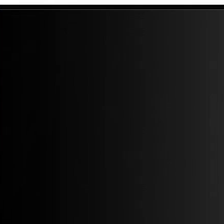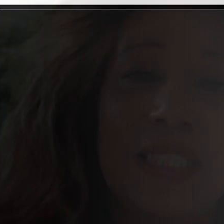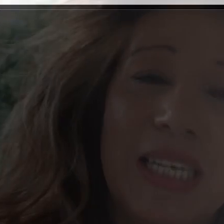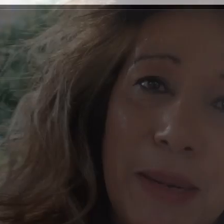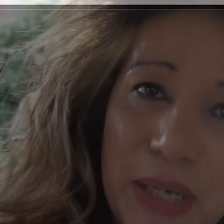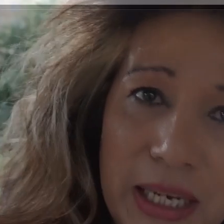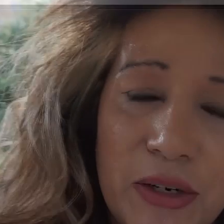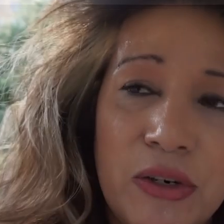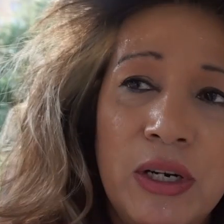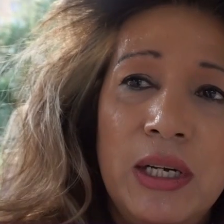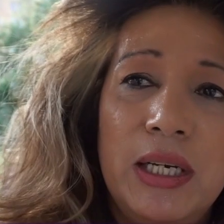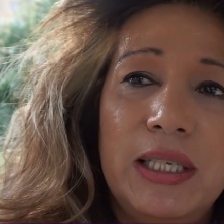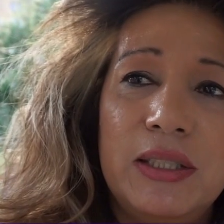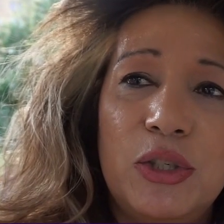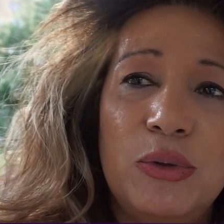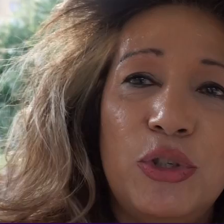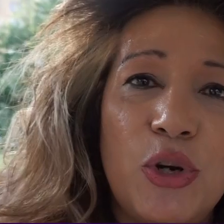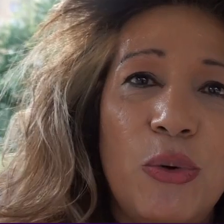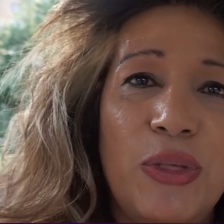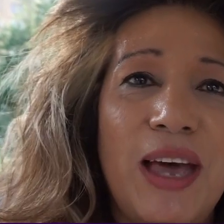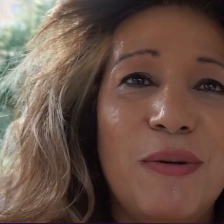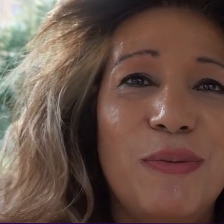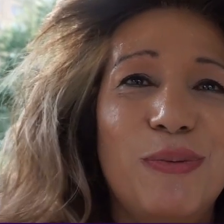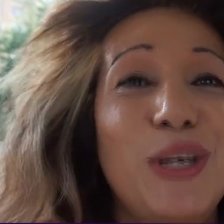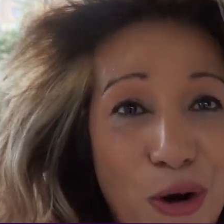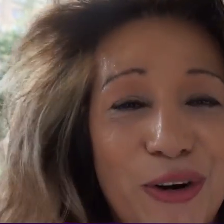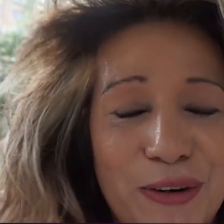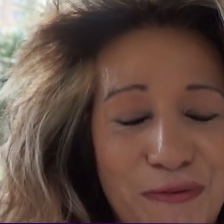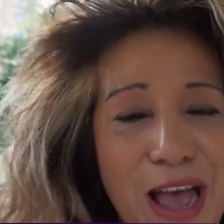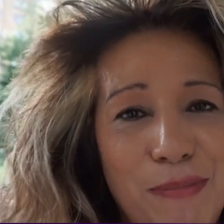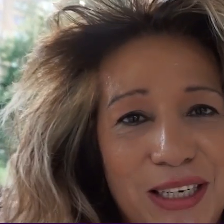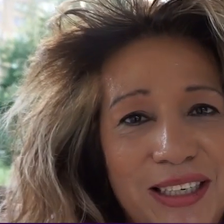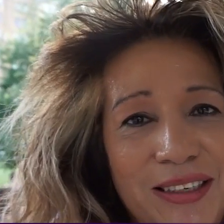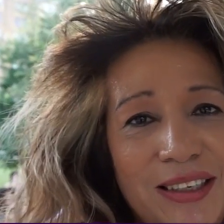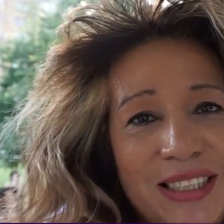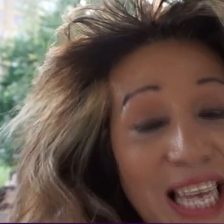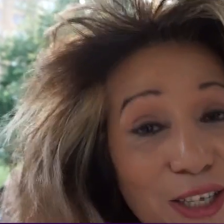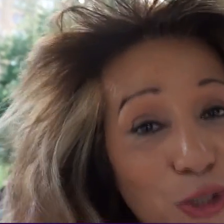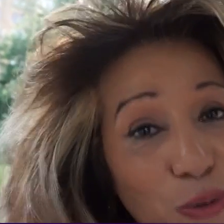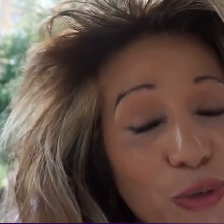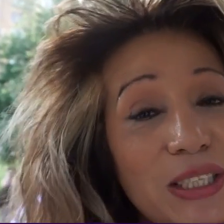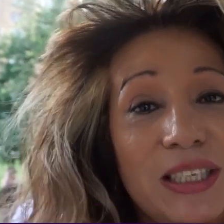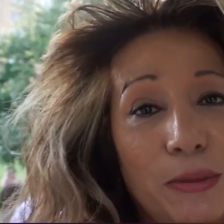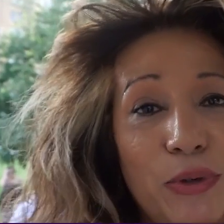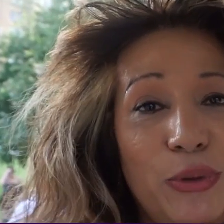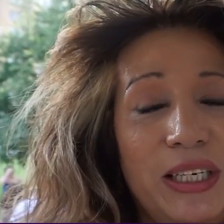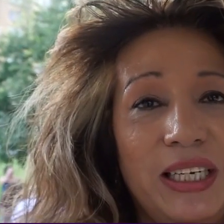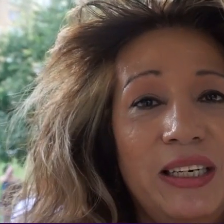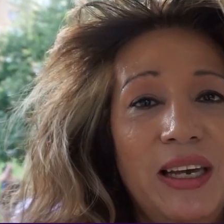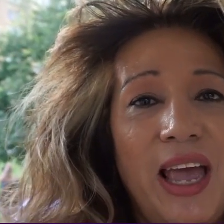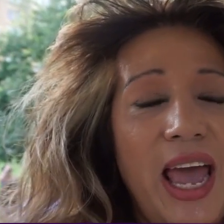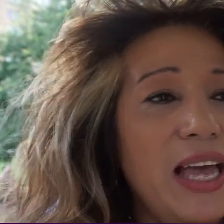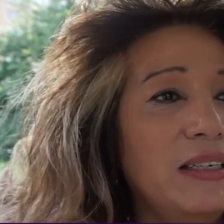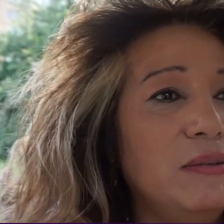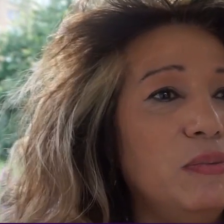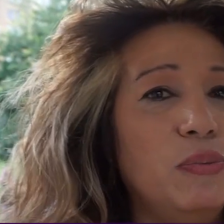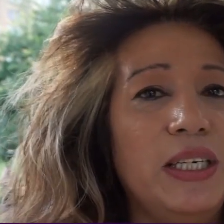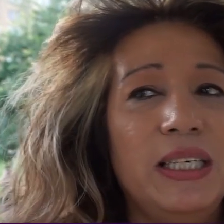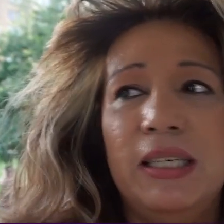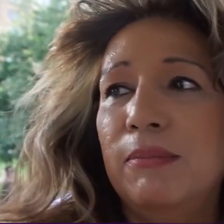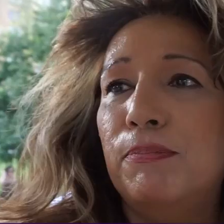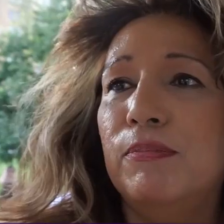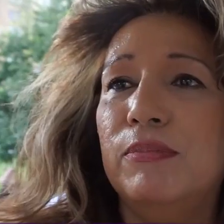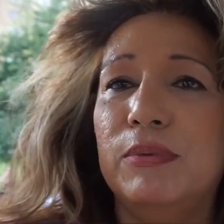The reason I'm here is to show that we are a family. San Antonio is a community and